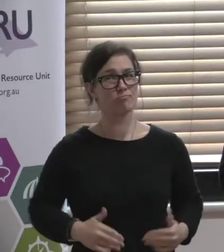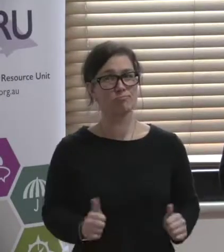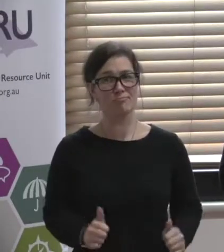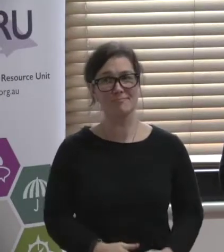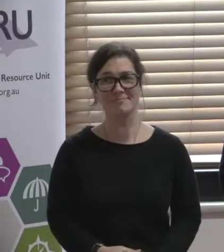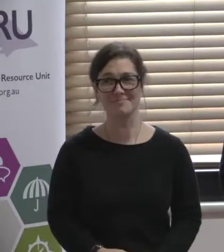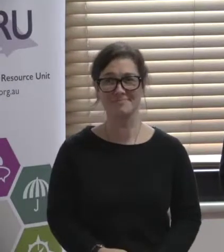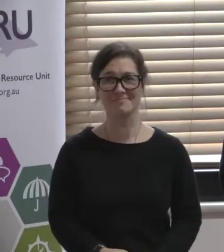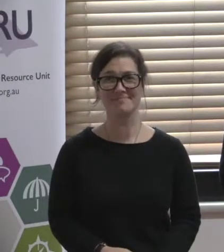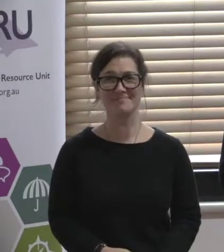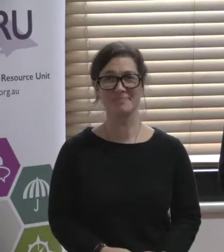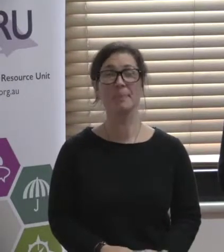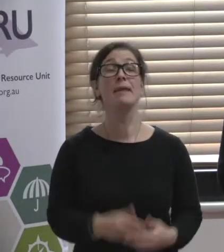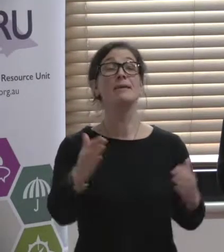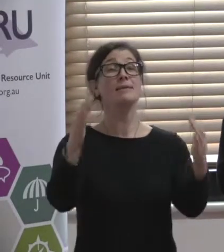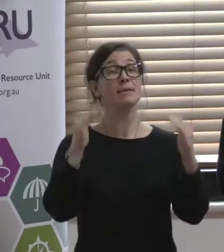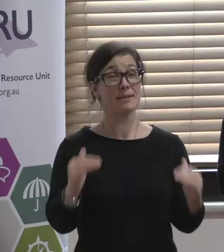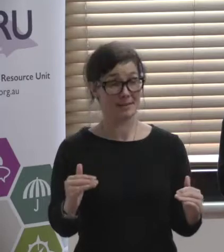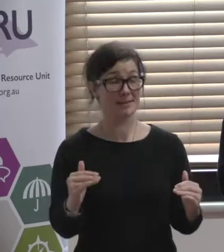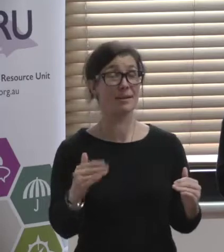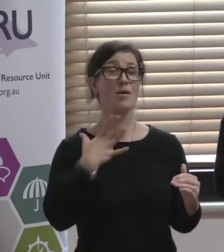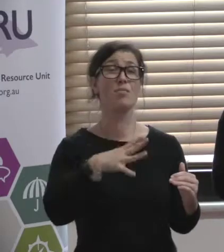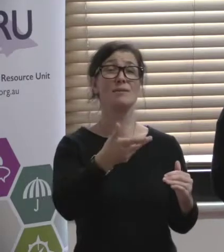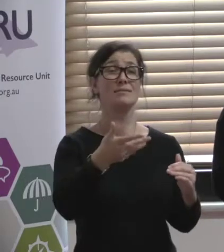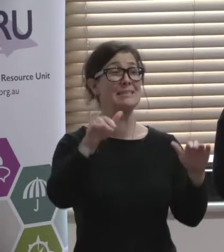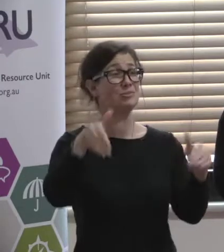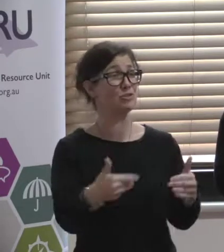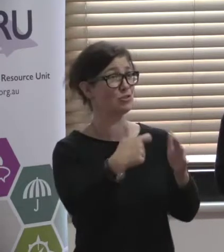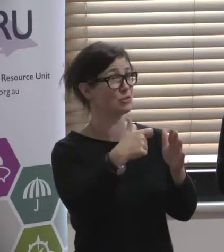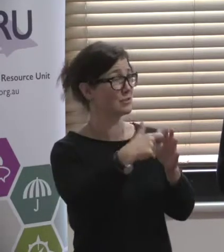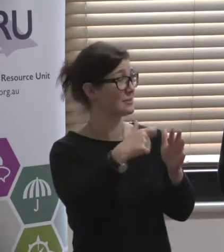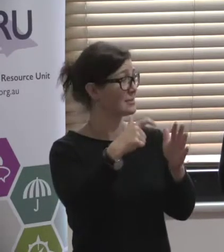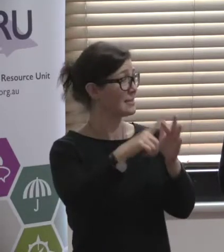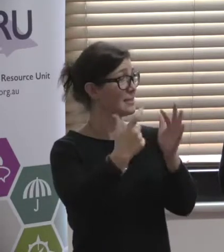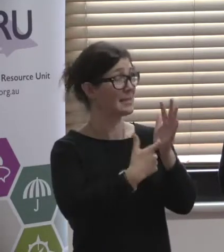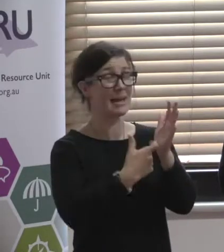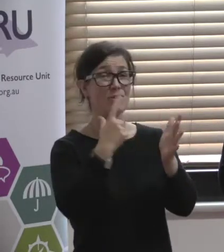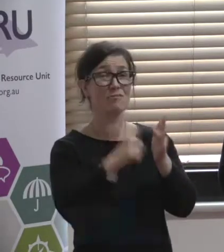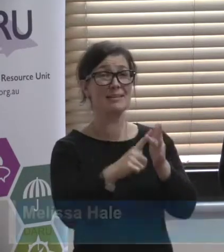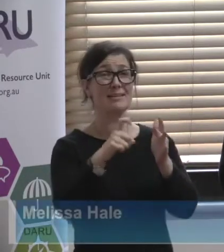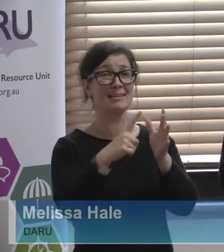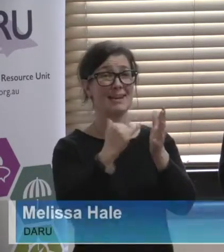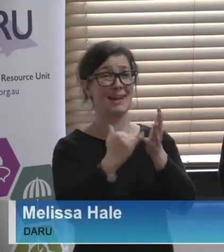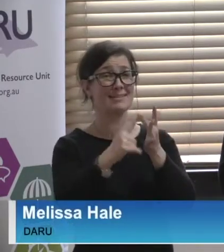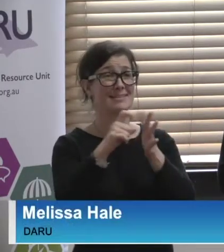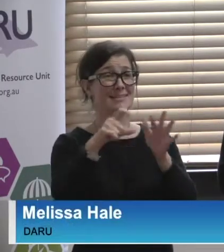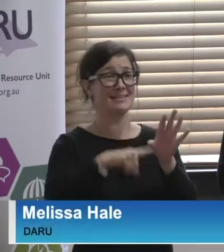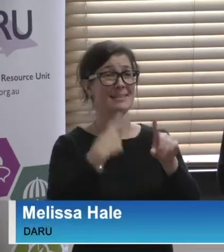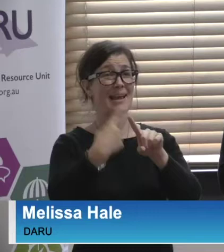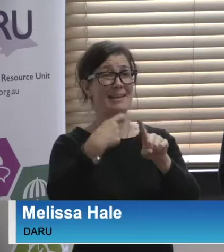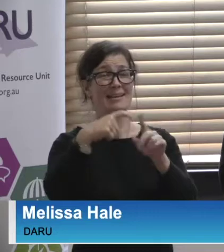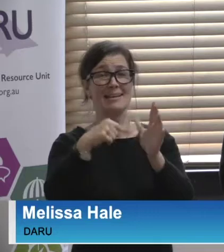For the next session of the day I'd like to introduce Kerry Cassidy and Catherine Marshall from Disability